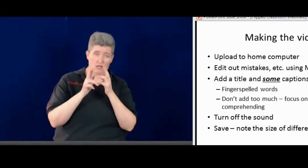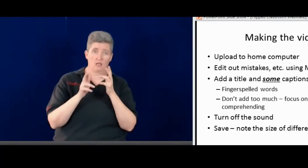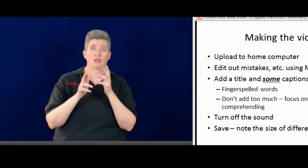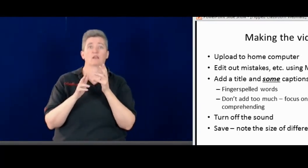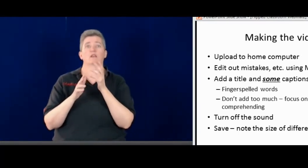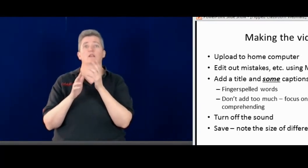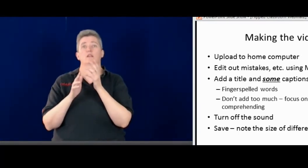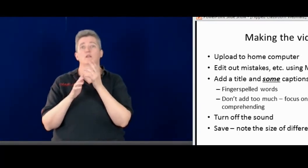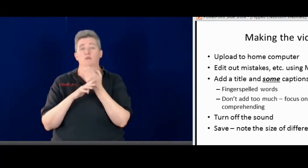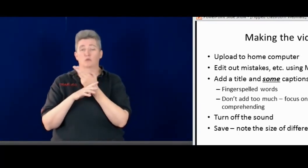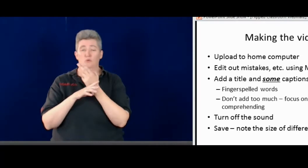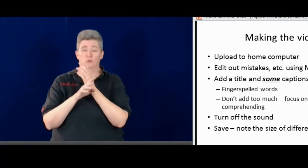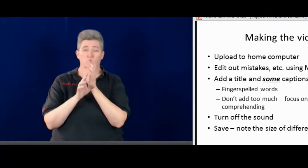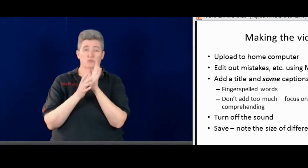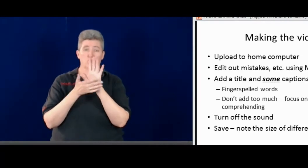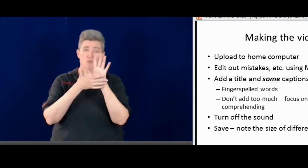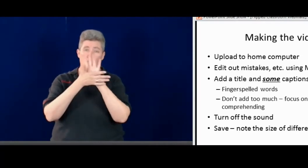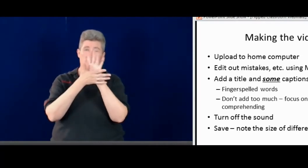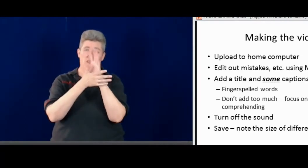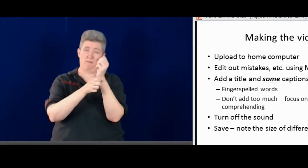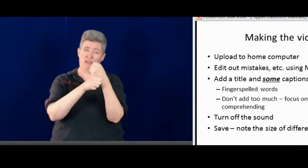So I'm making the videos. I edit.